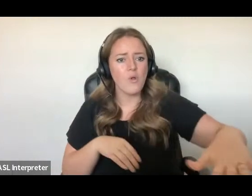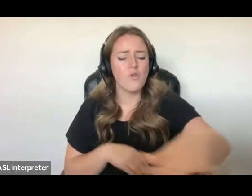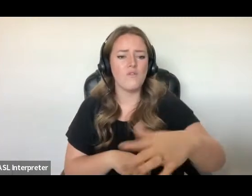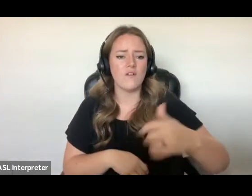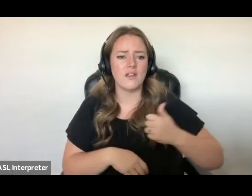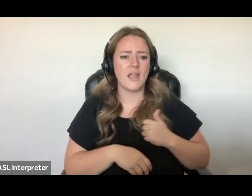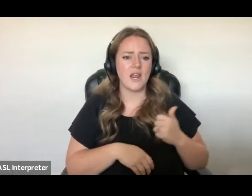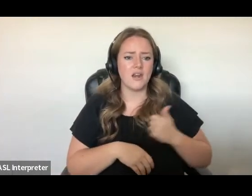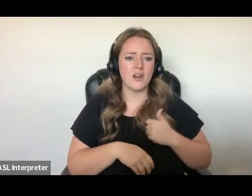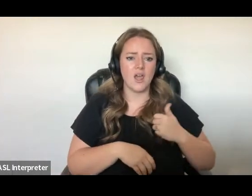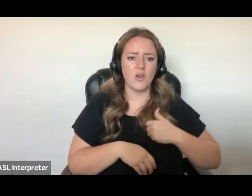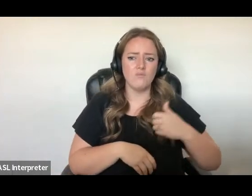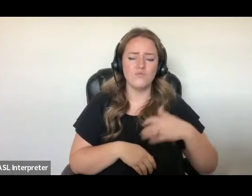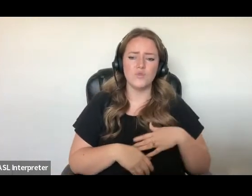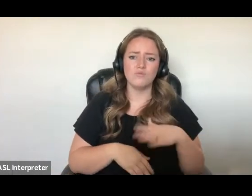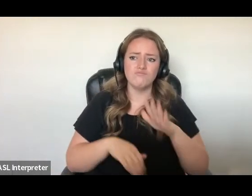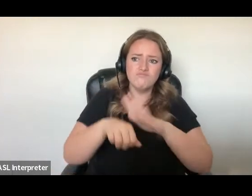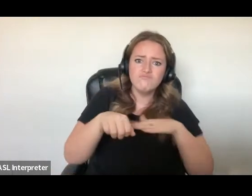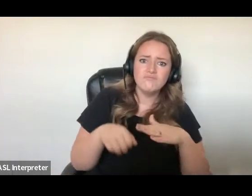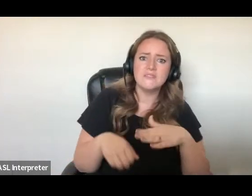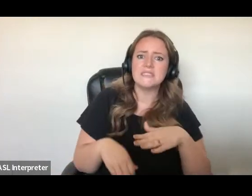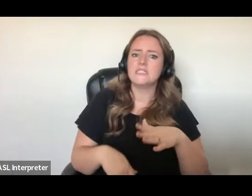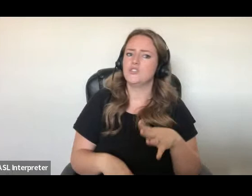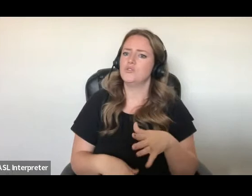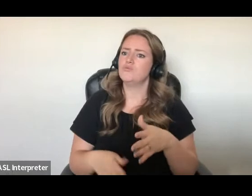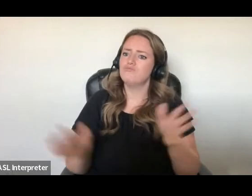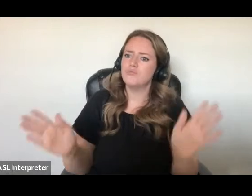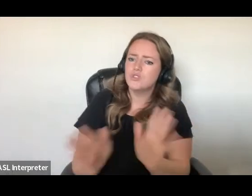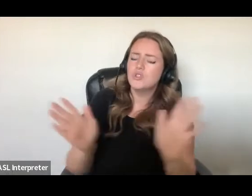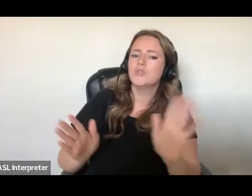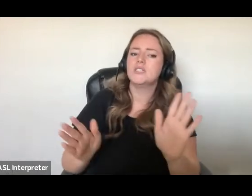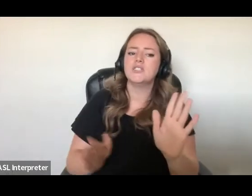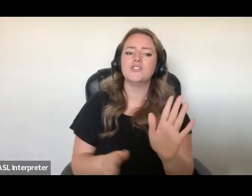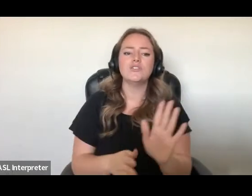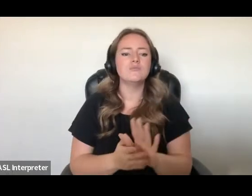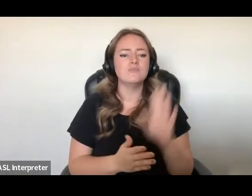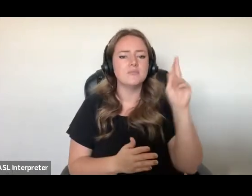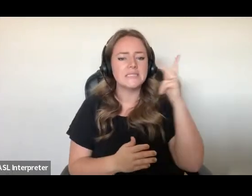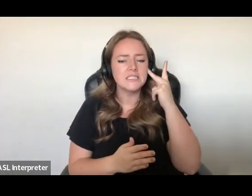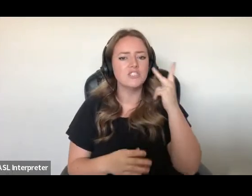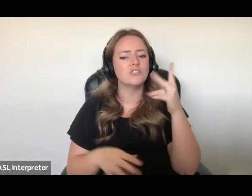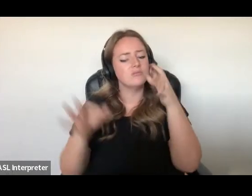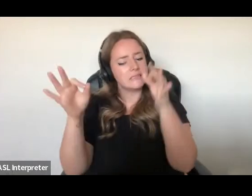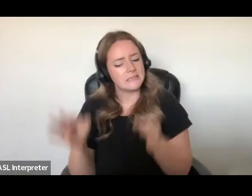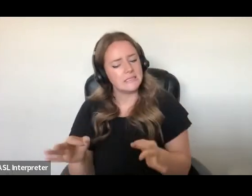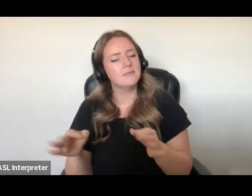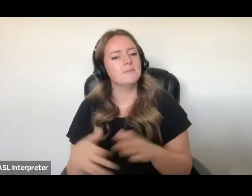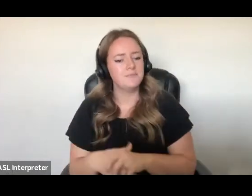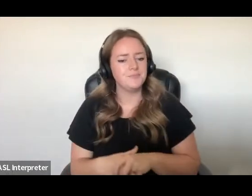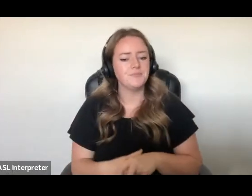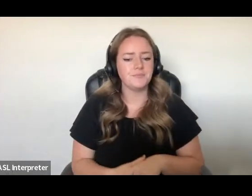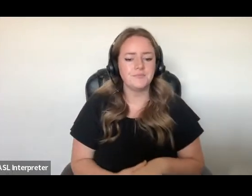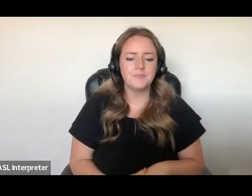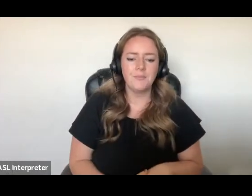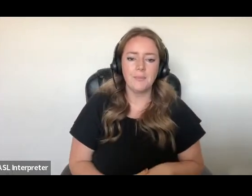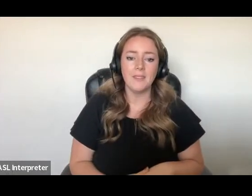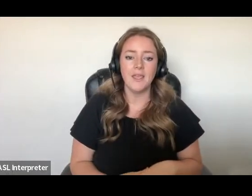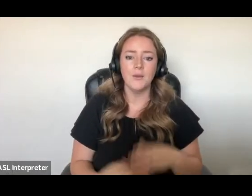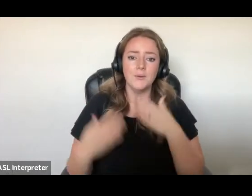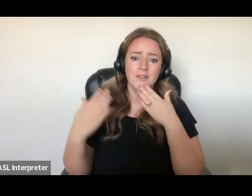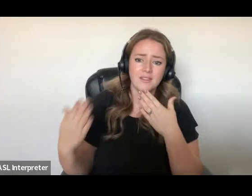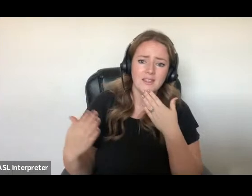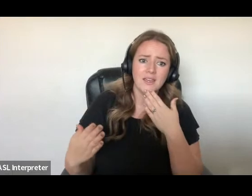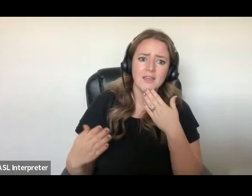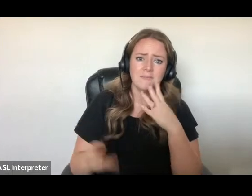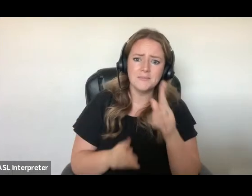to make this very decision. I'd also like to express my deep gratitude to those like Abdul Rahman and Sarah speaking here